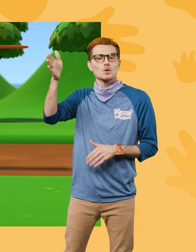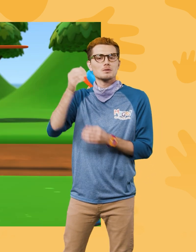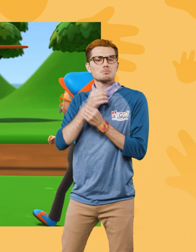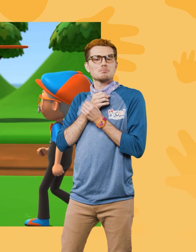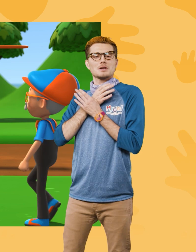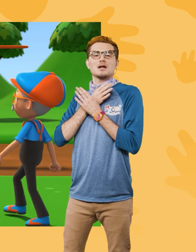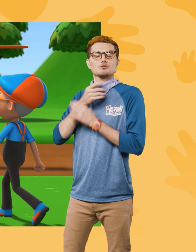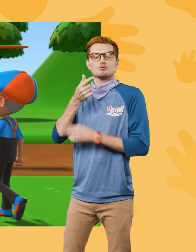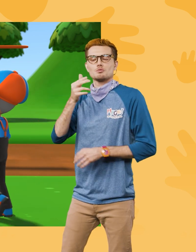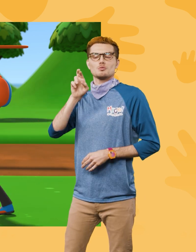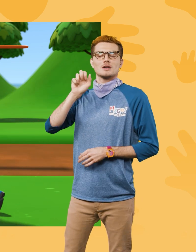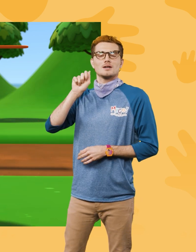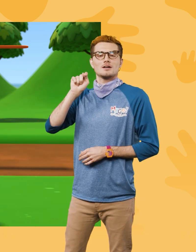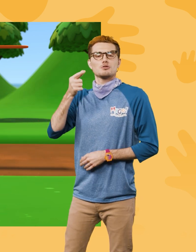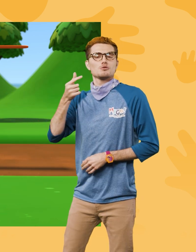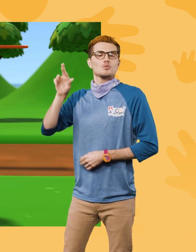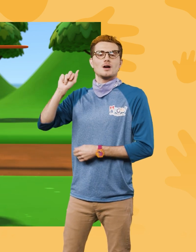Come here, future Blippi great-grandson!